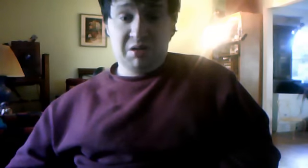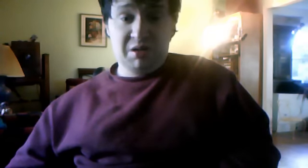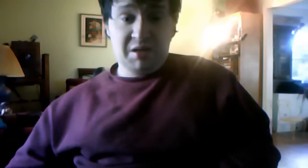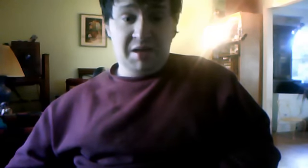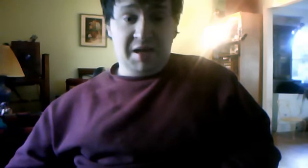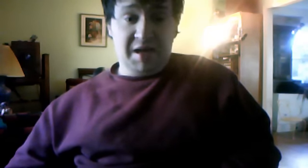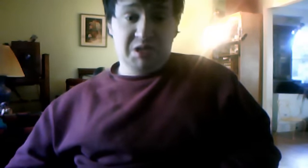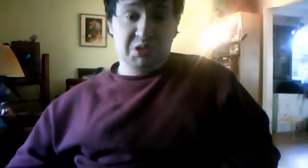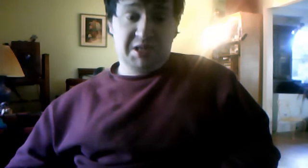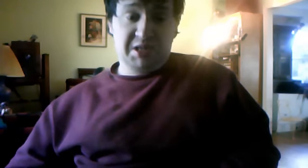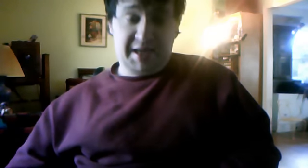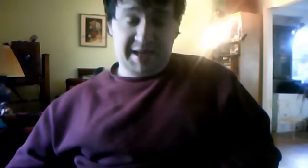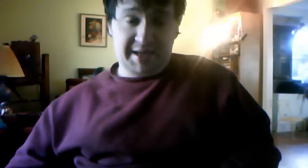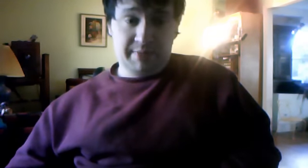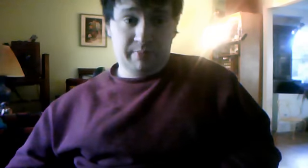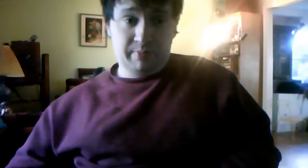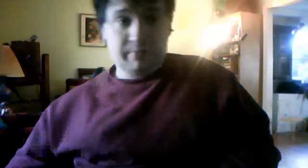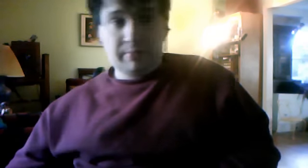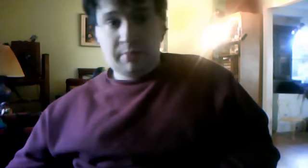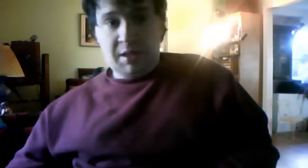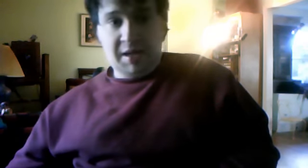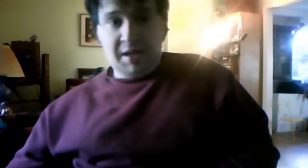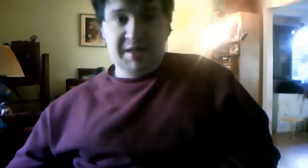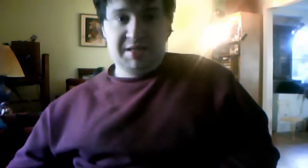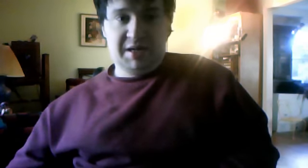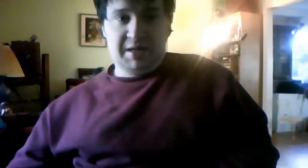as soon as I can, and, uh,